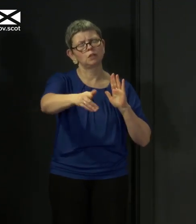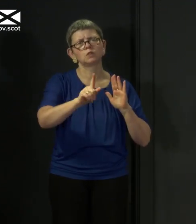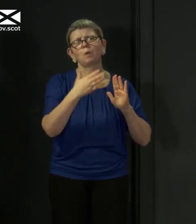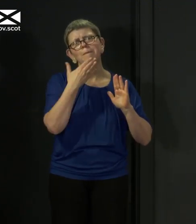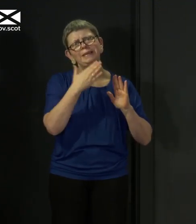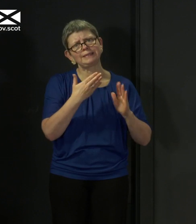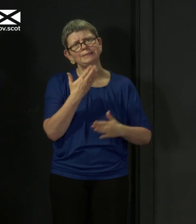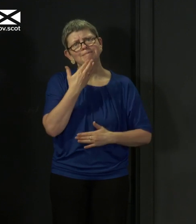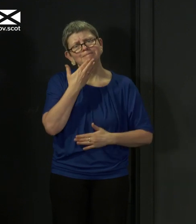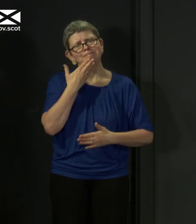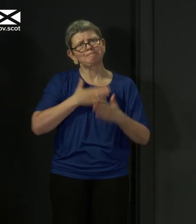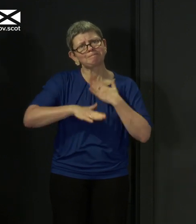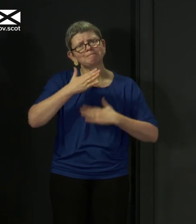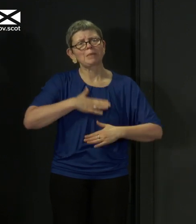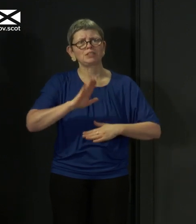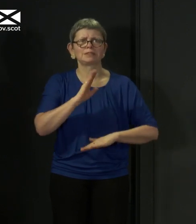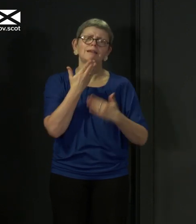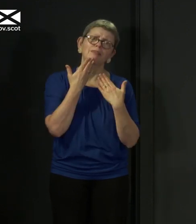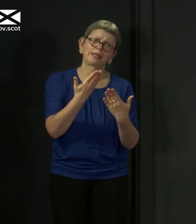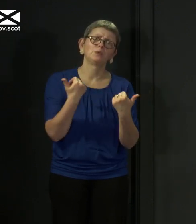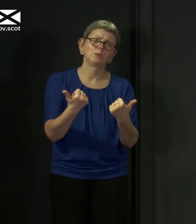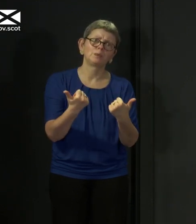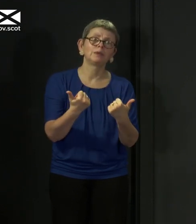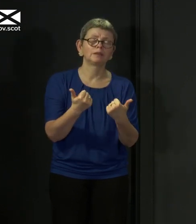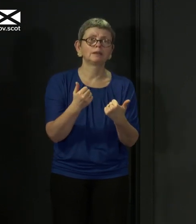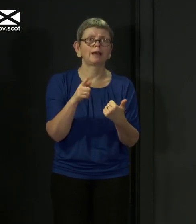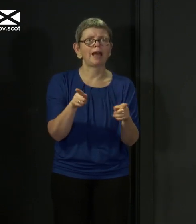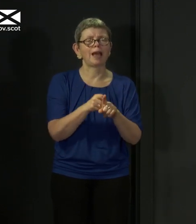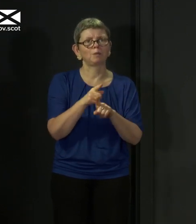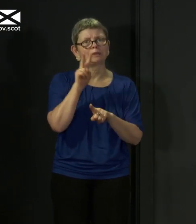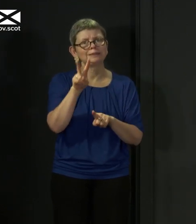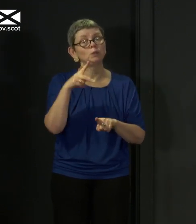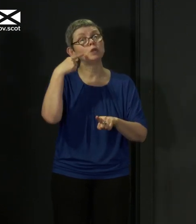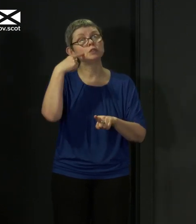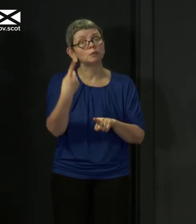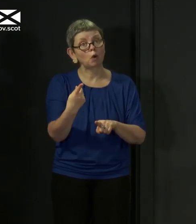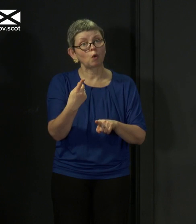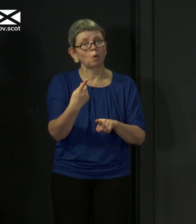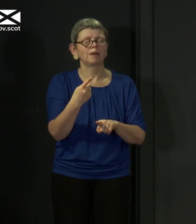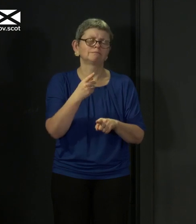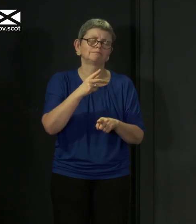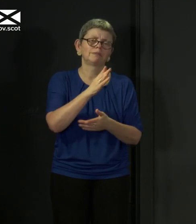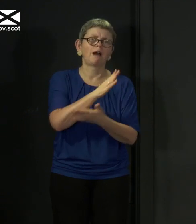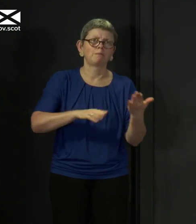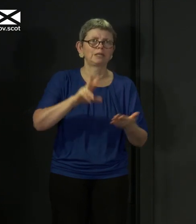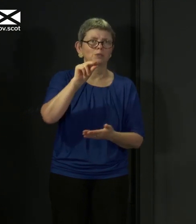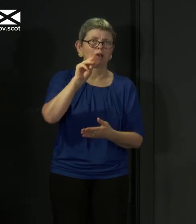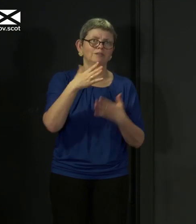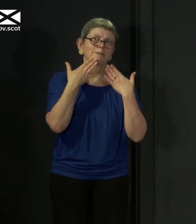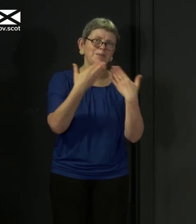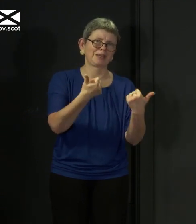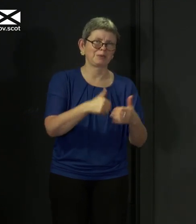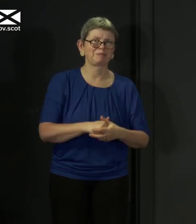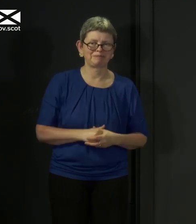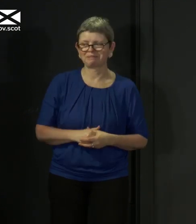stick with it. Thank you so much for what you're doing so far, and we'll see you here tomorrow at the normal time of 12.30. Thank you very